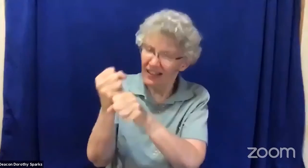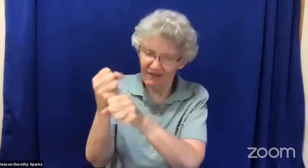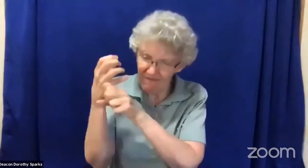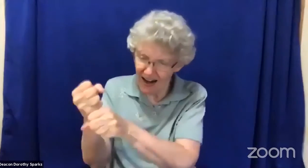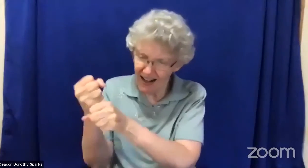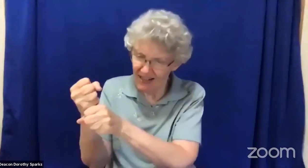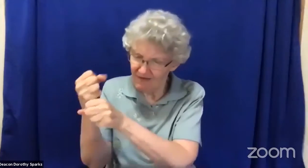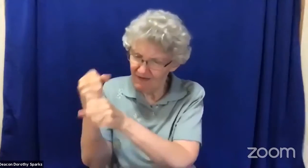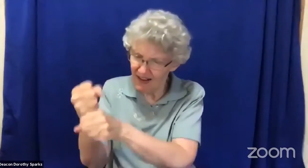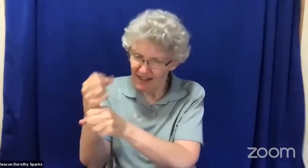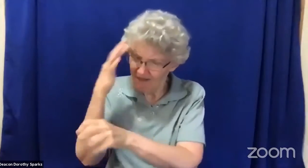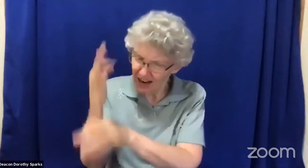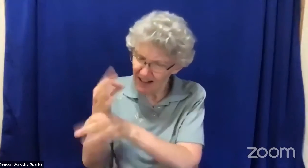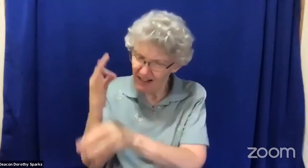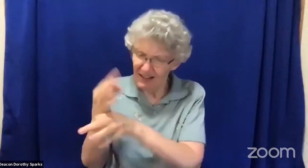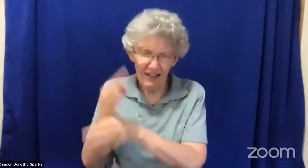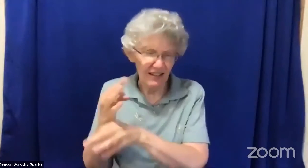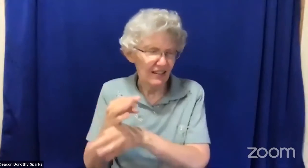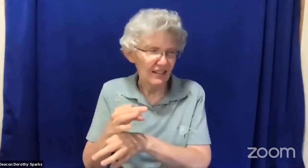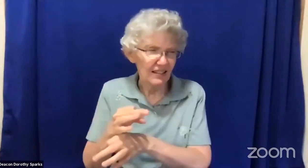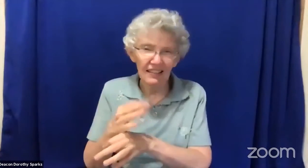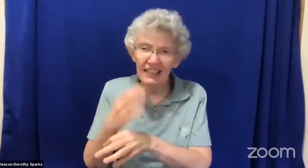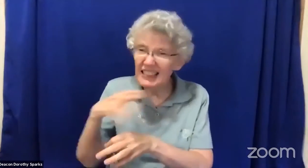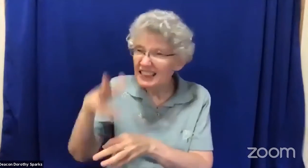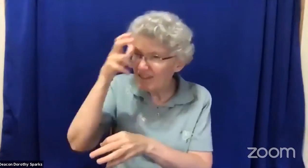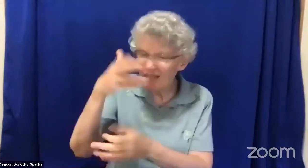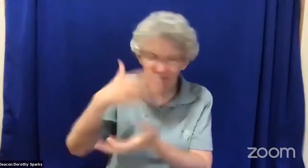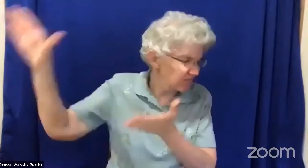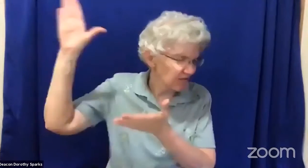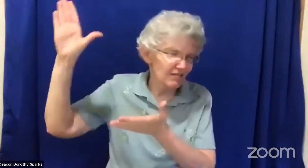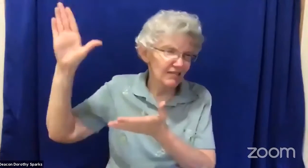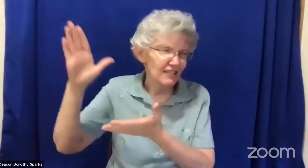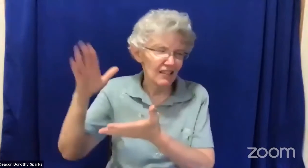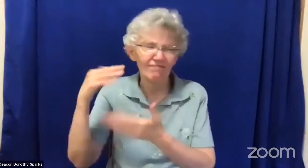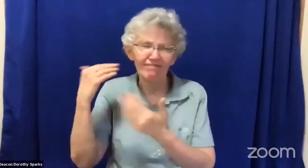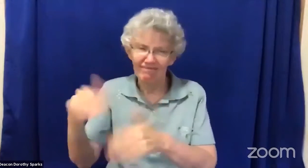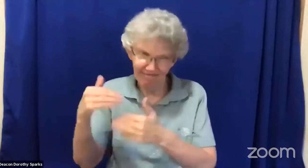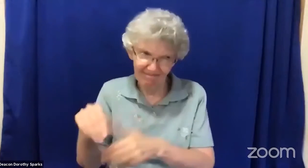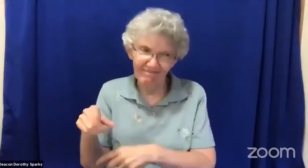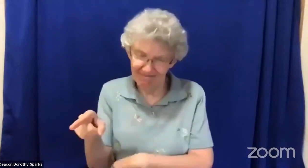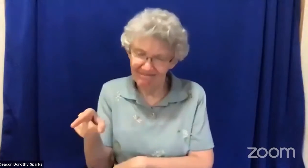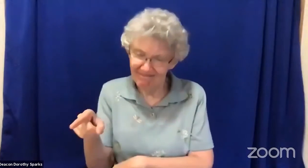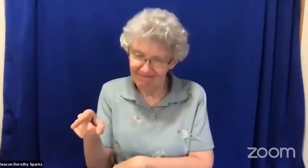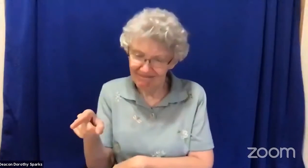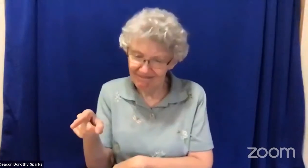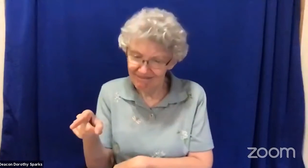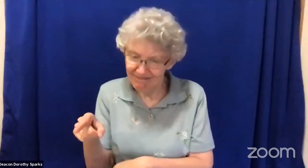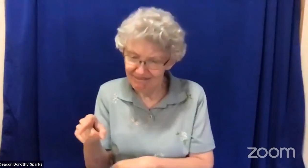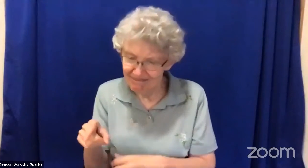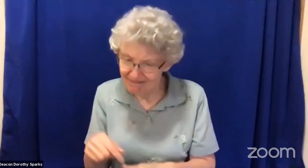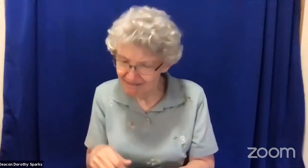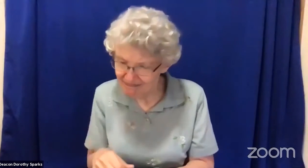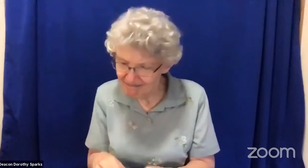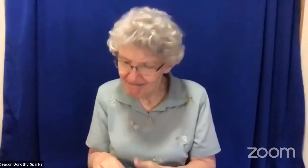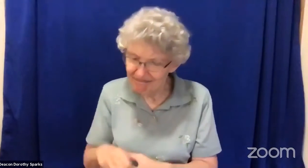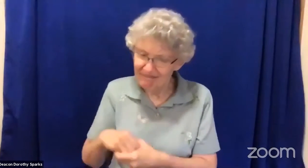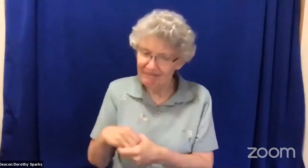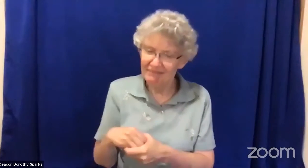Job no one on earth is like him he is truly a good person who respects me and refuses to do